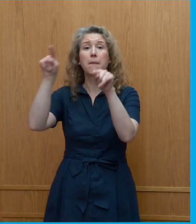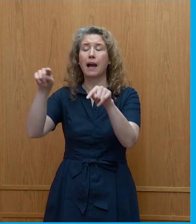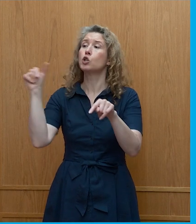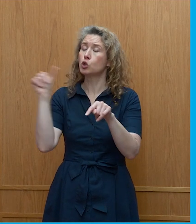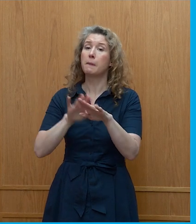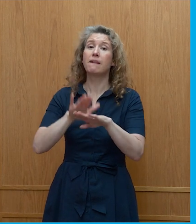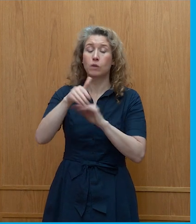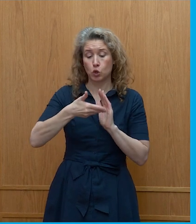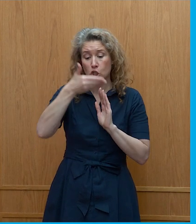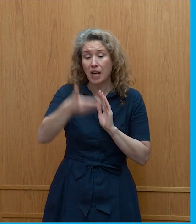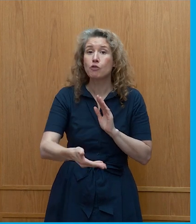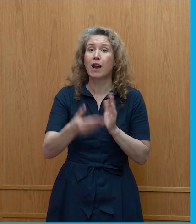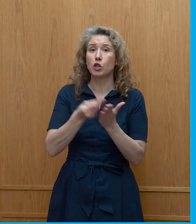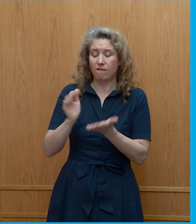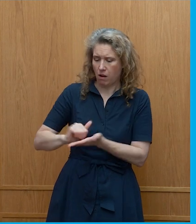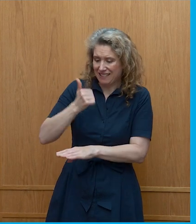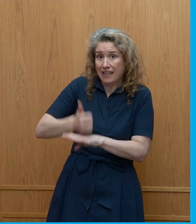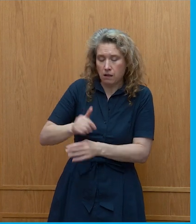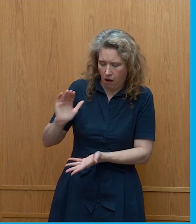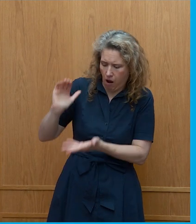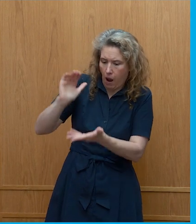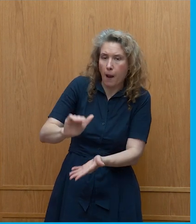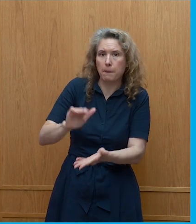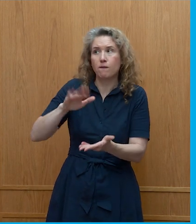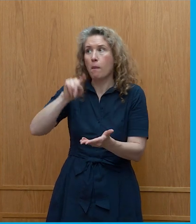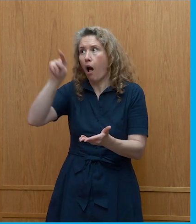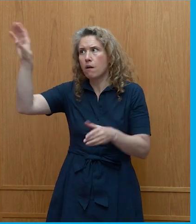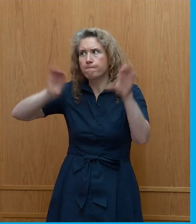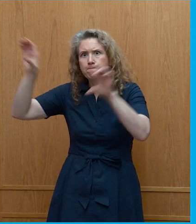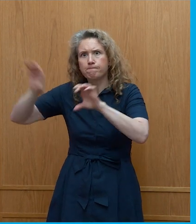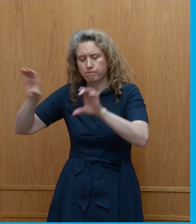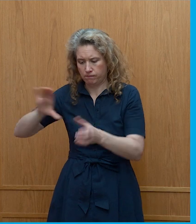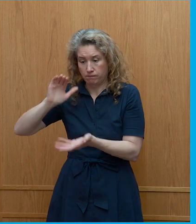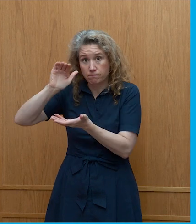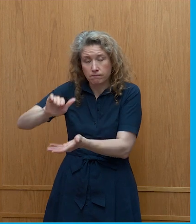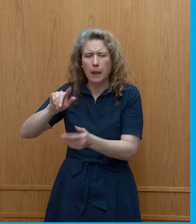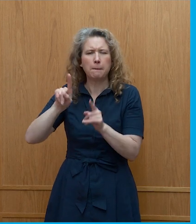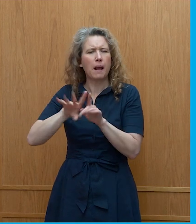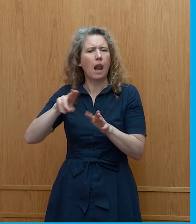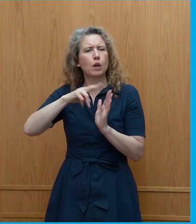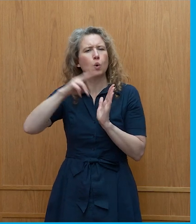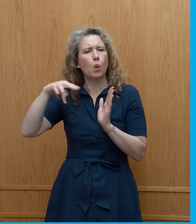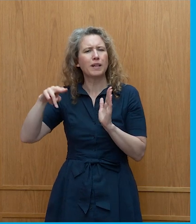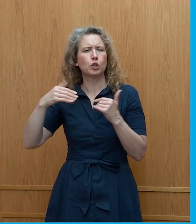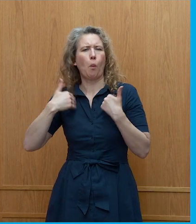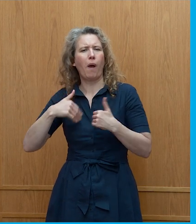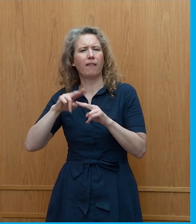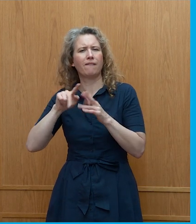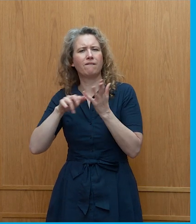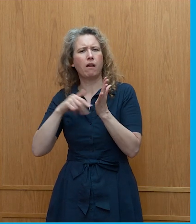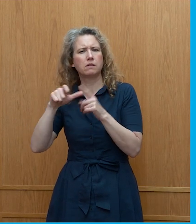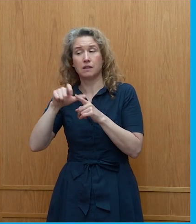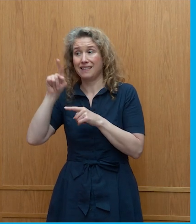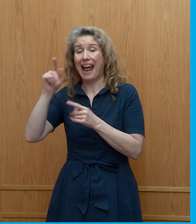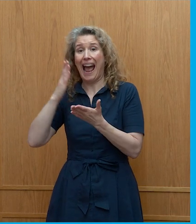future generations fund established from other means that's generated a bit like the norwegian sovereign wealth fund that genuinely